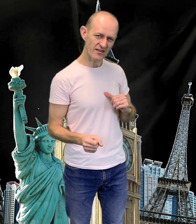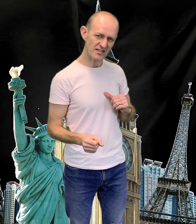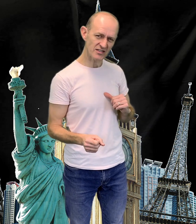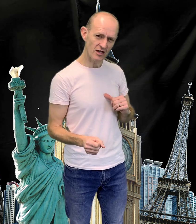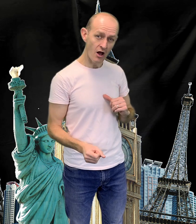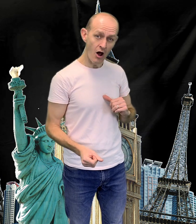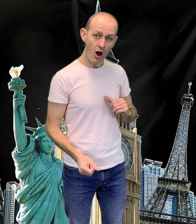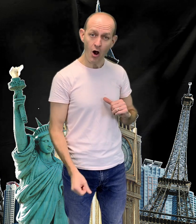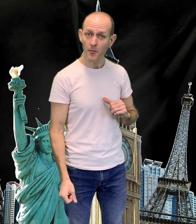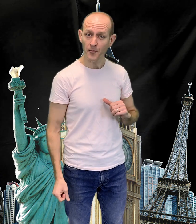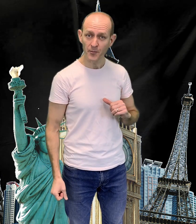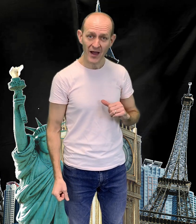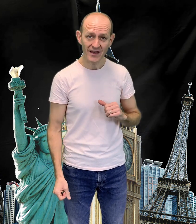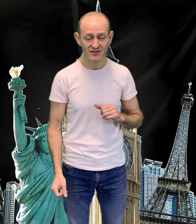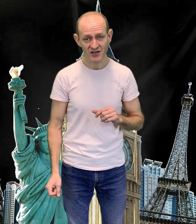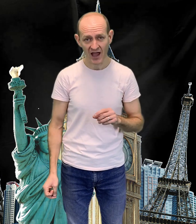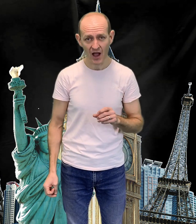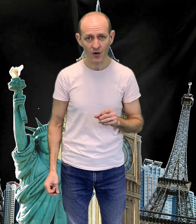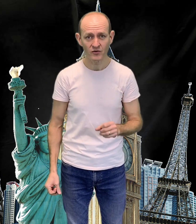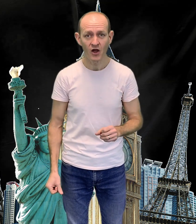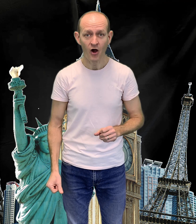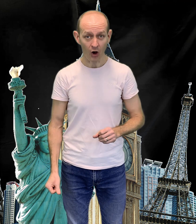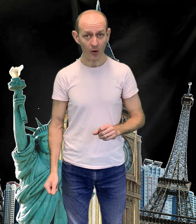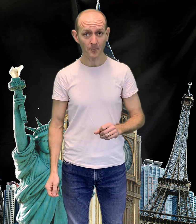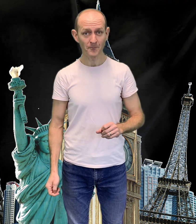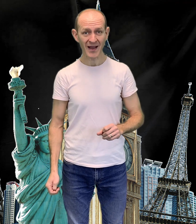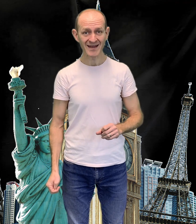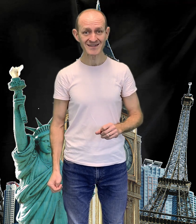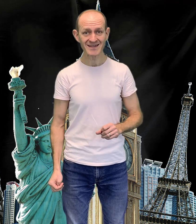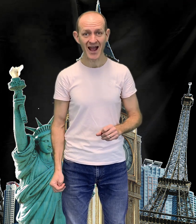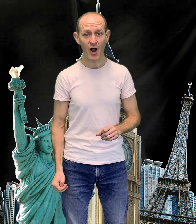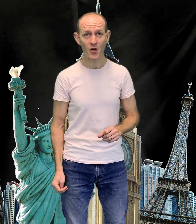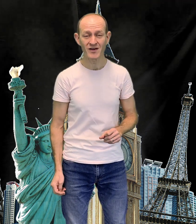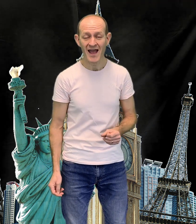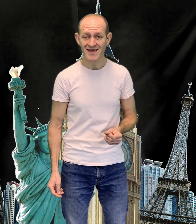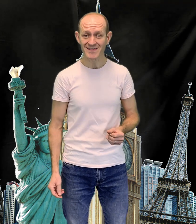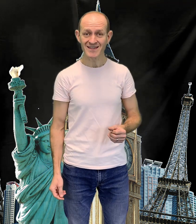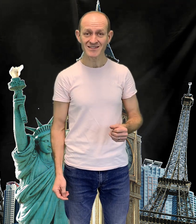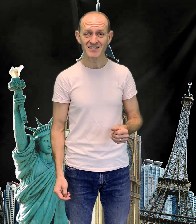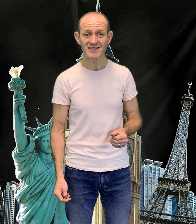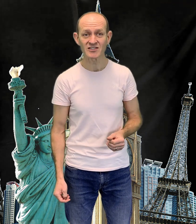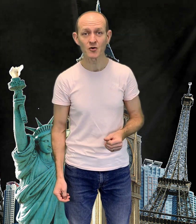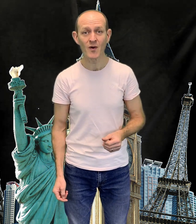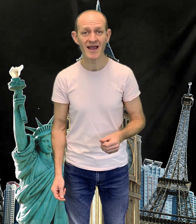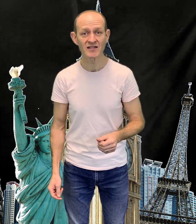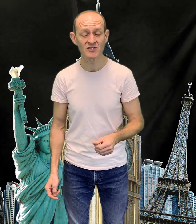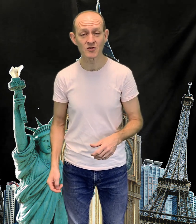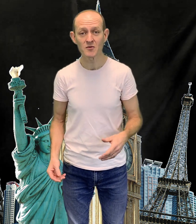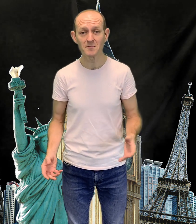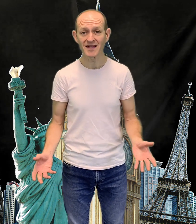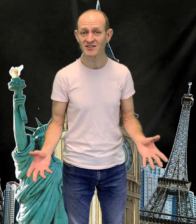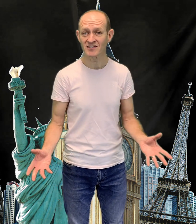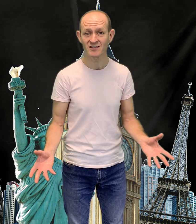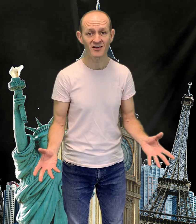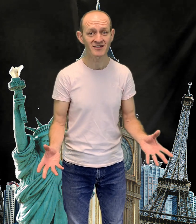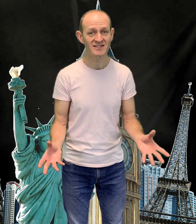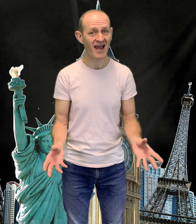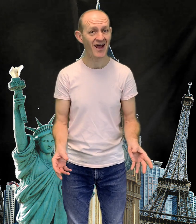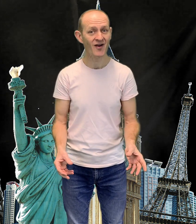this. Up and down, up and down, this is the way to Manchester town.